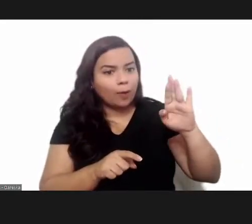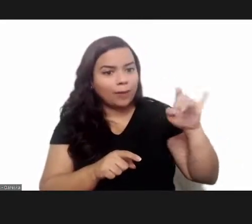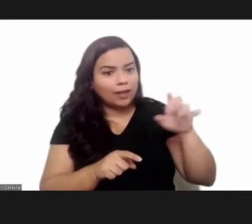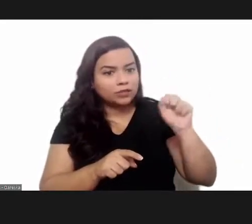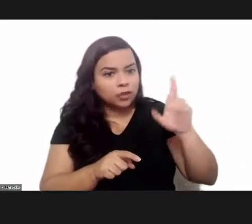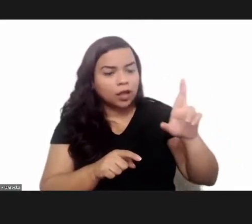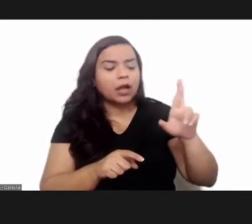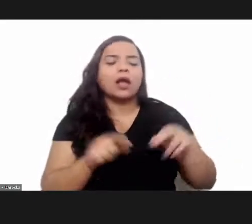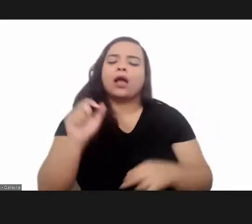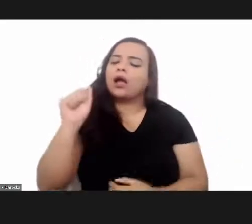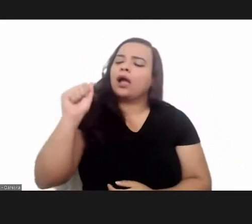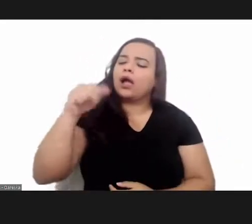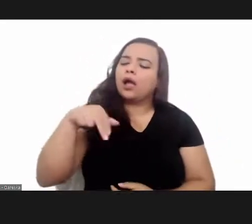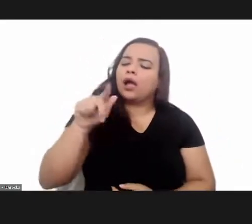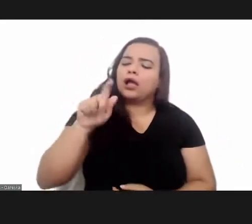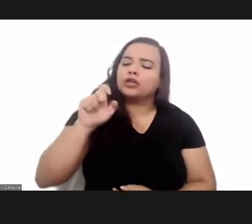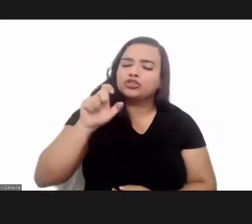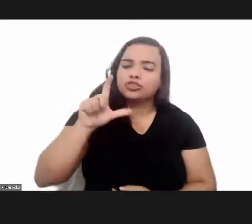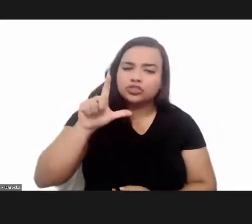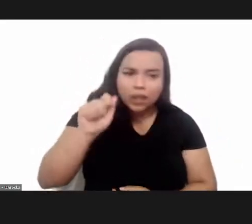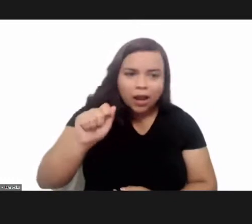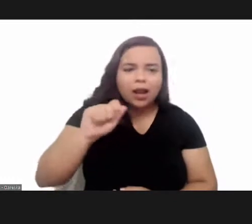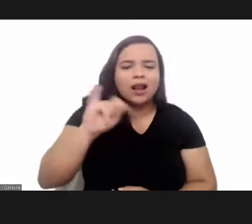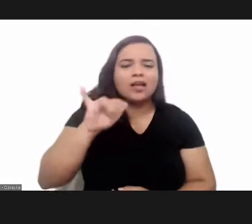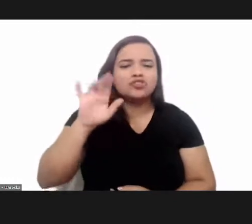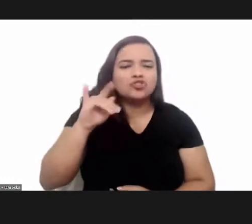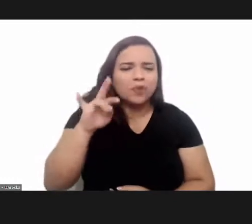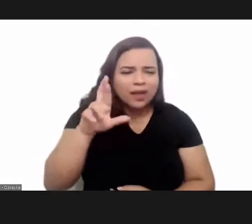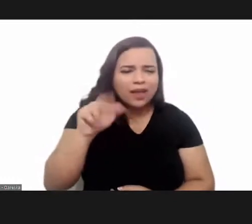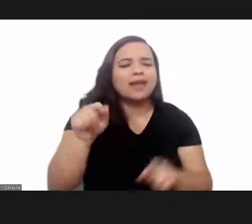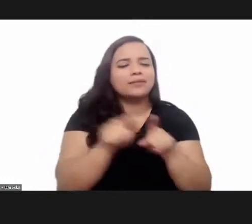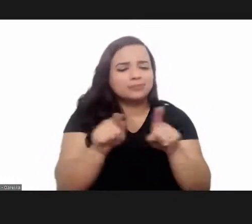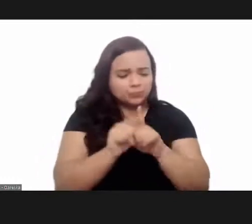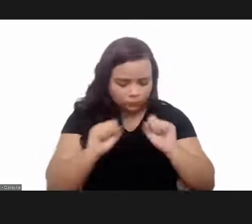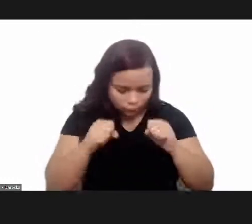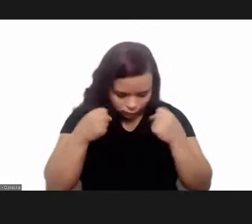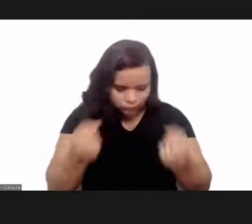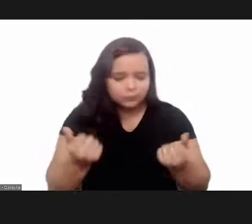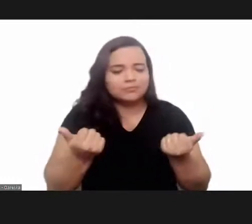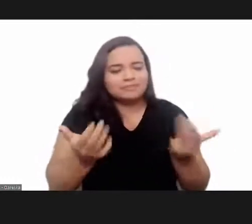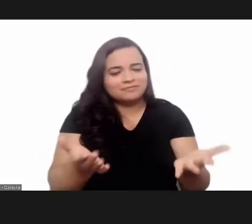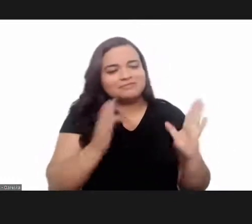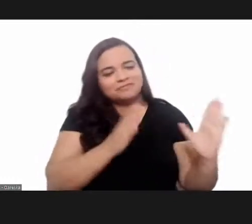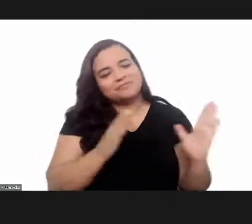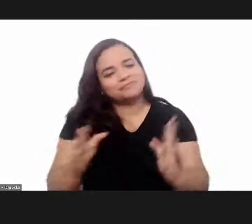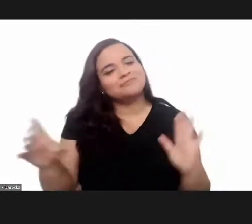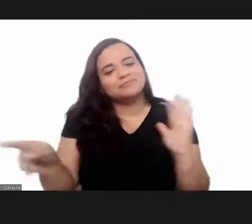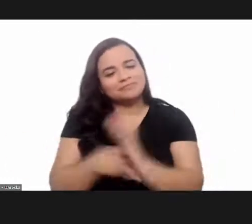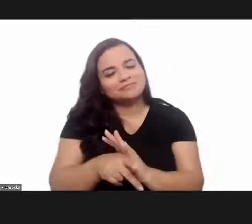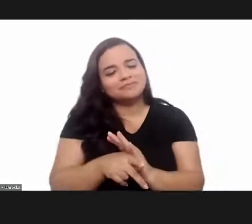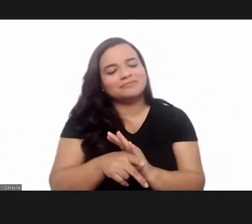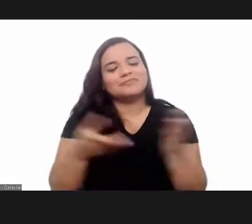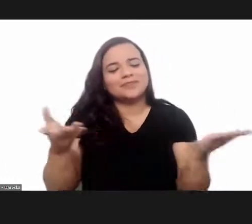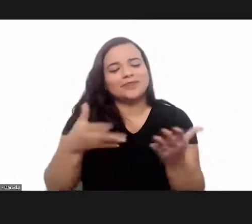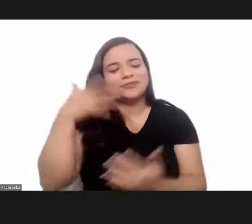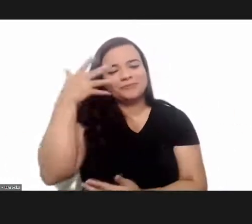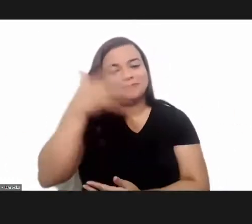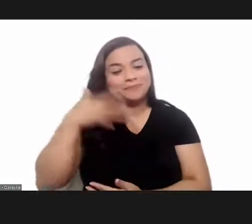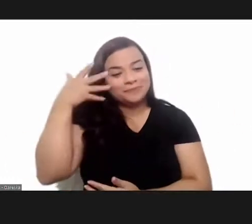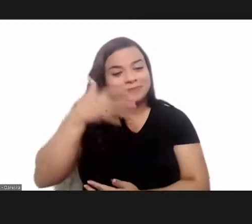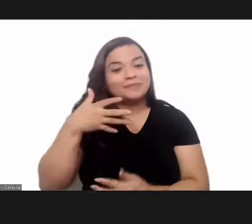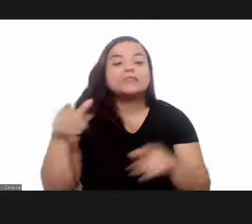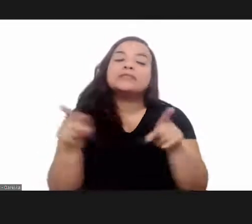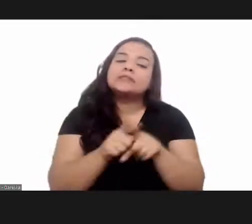who also are dedicated to organizing this seminar today